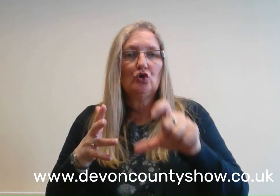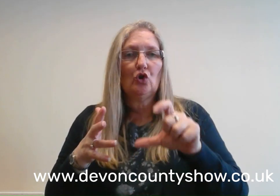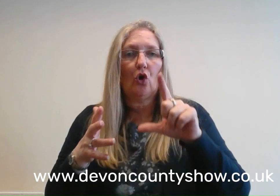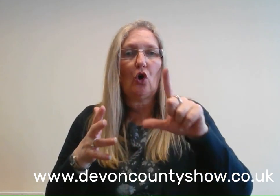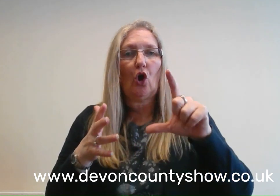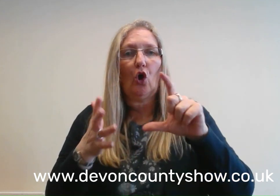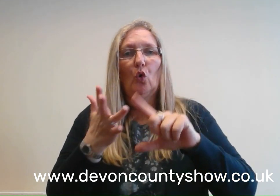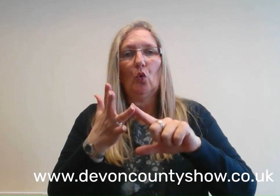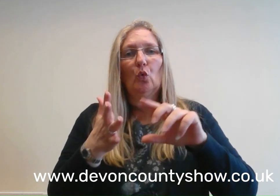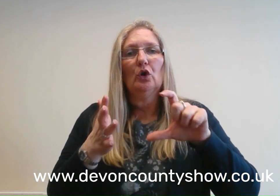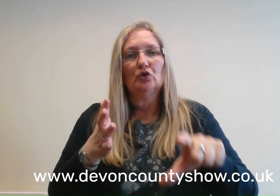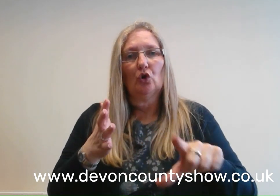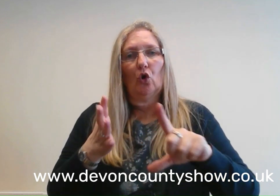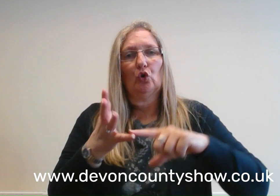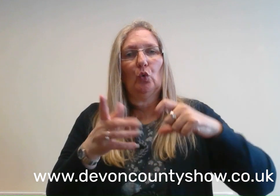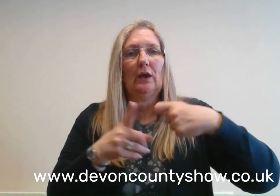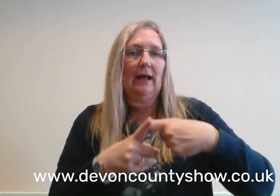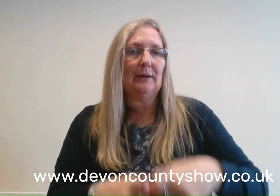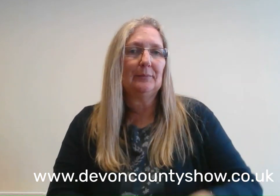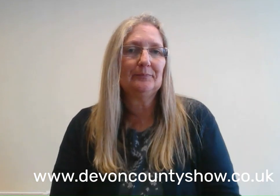.uk you.